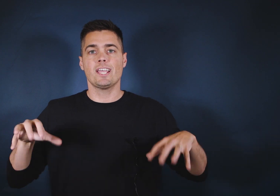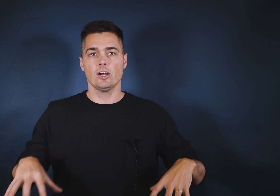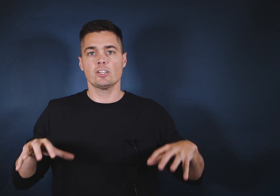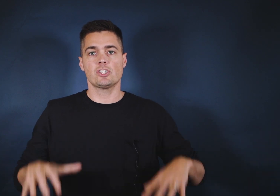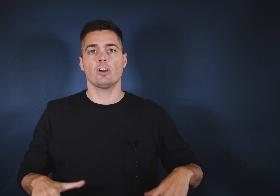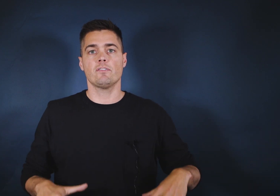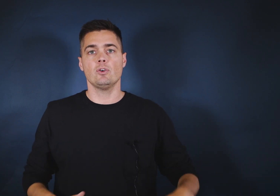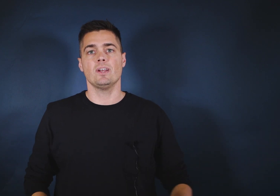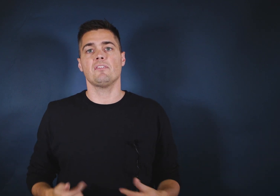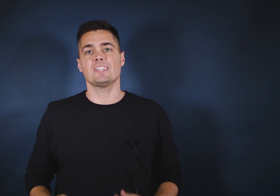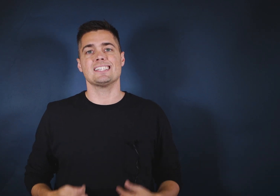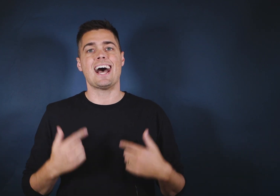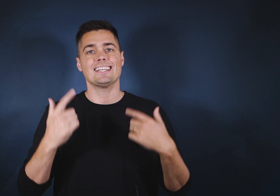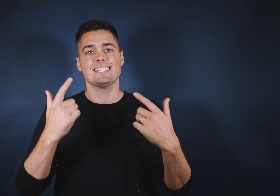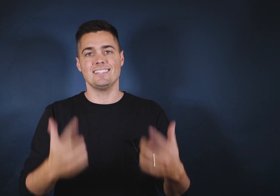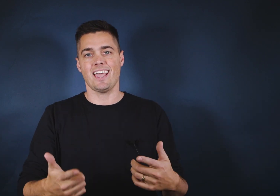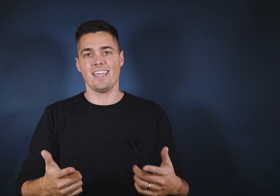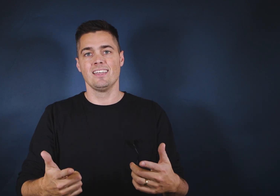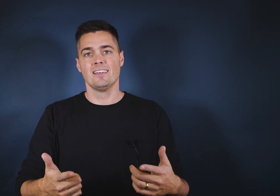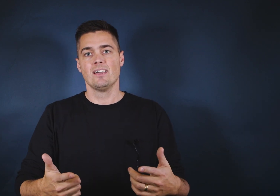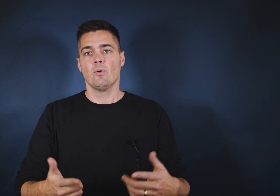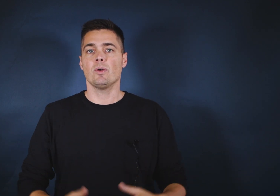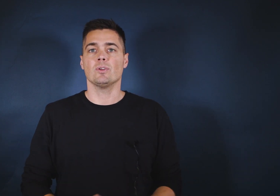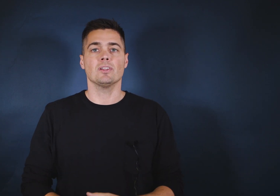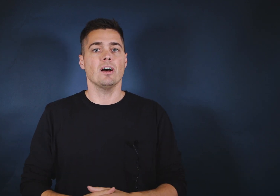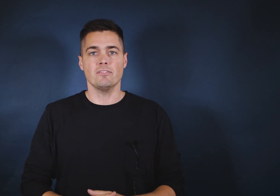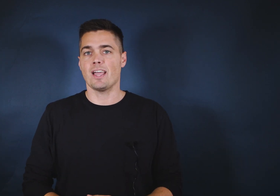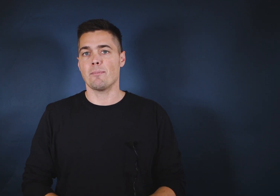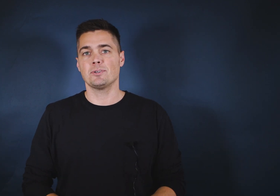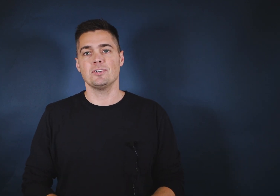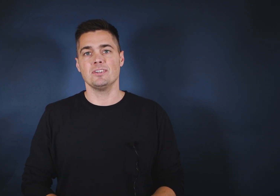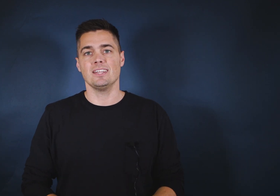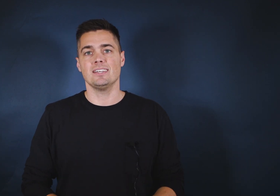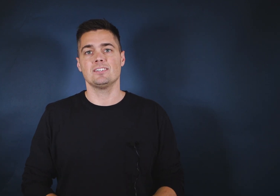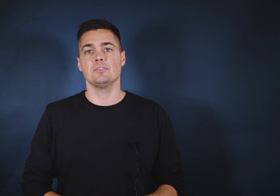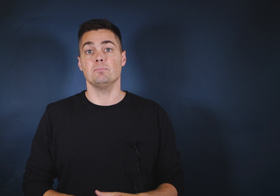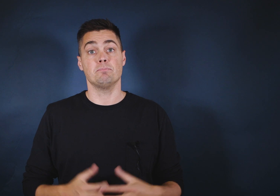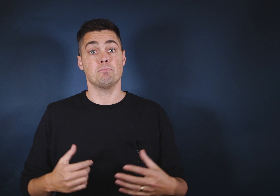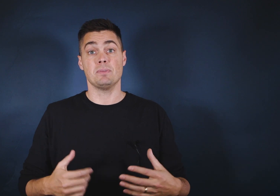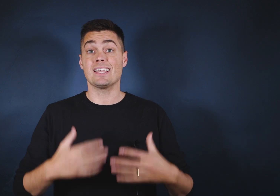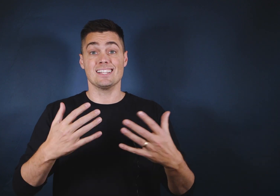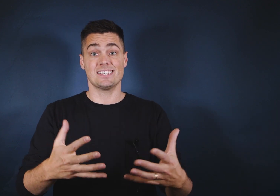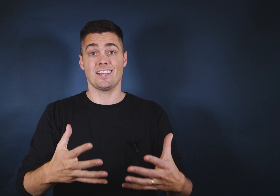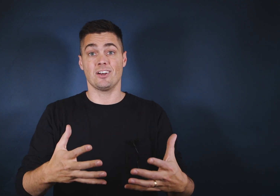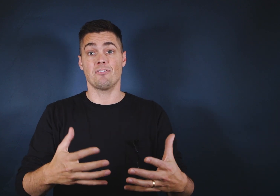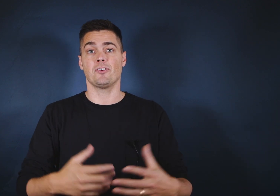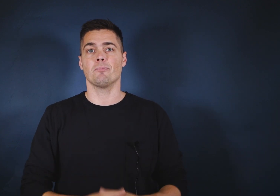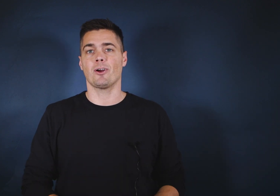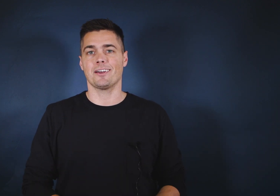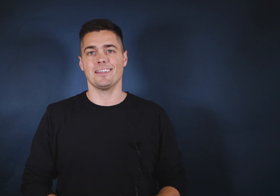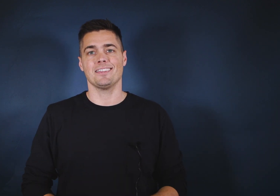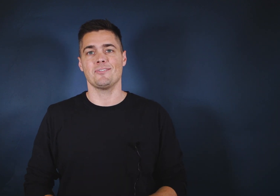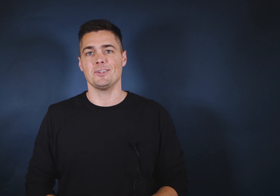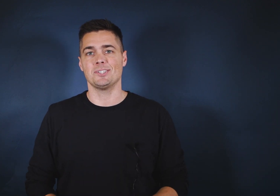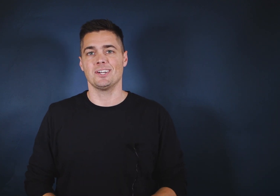here to serve you. And if it's not today, we would love the opportunity to be considered for your marketing in the future.